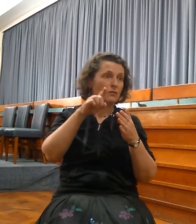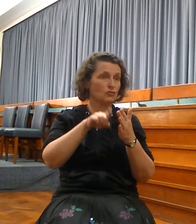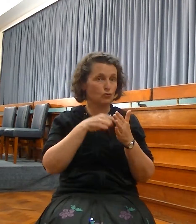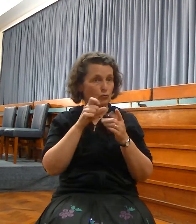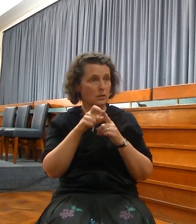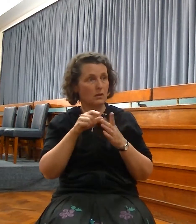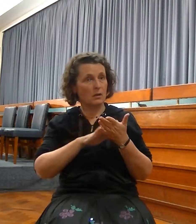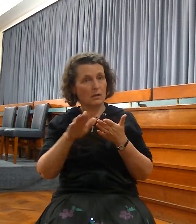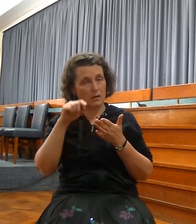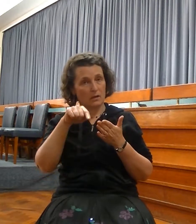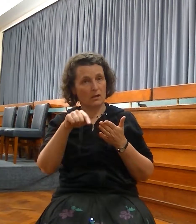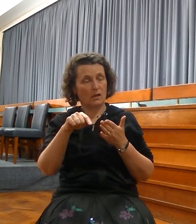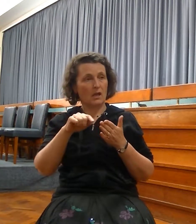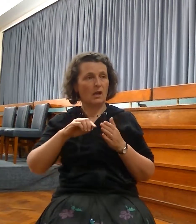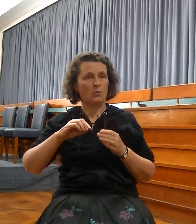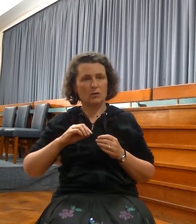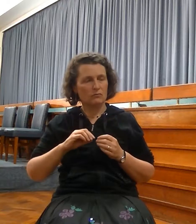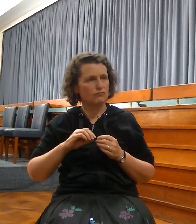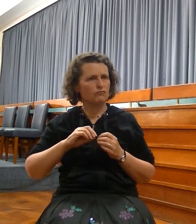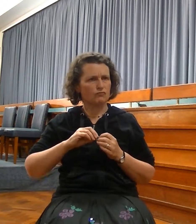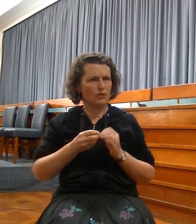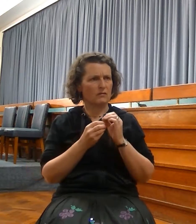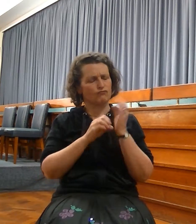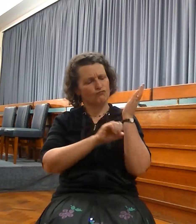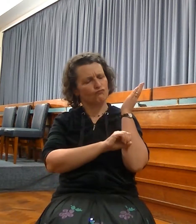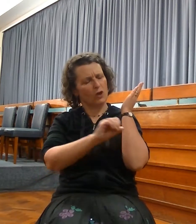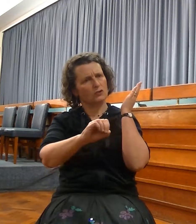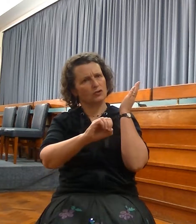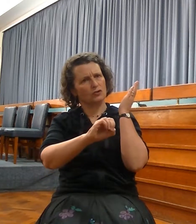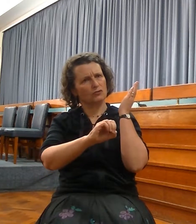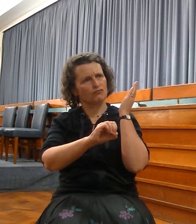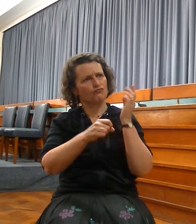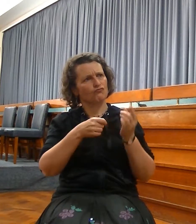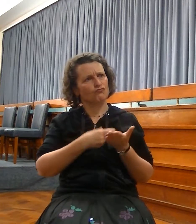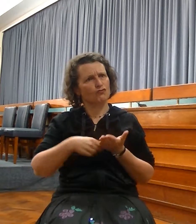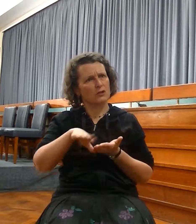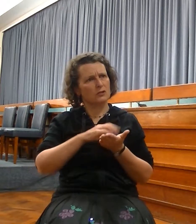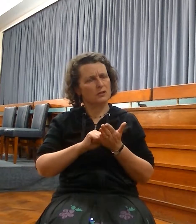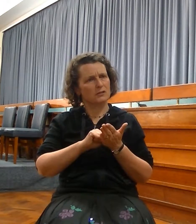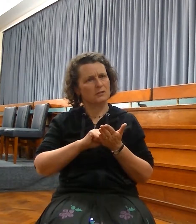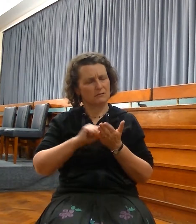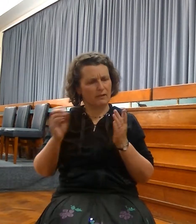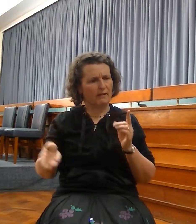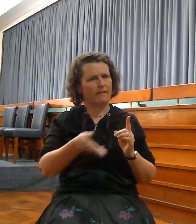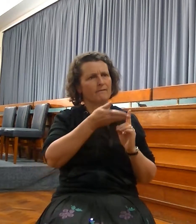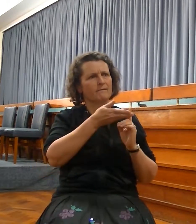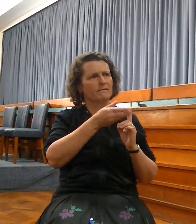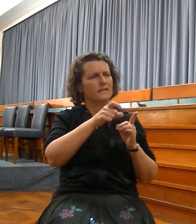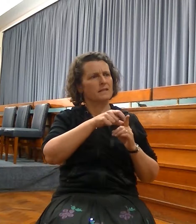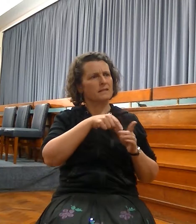of righteousness to grow up unto David, and he shall execute judgment and righteousness in the land.